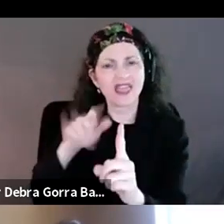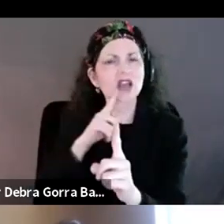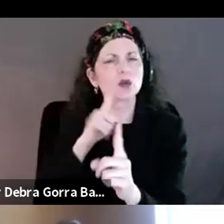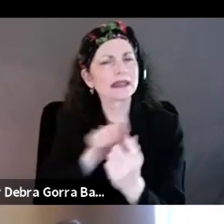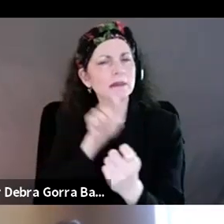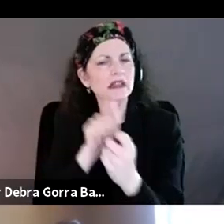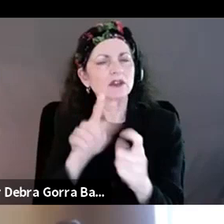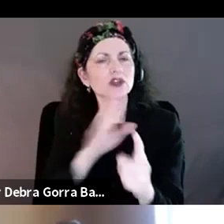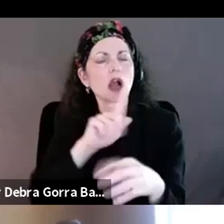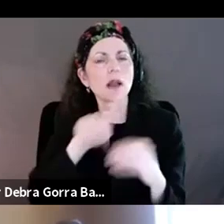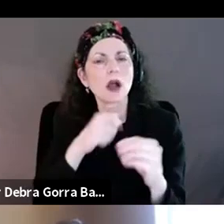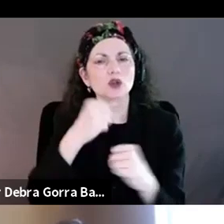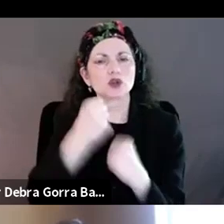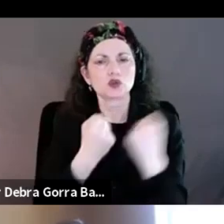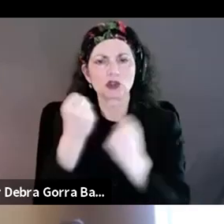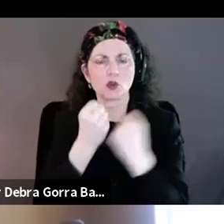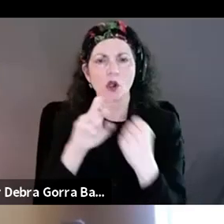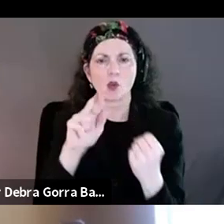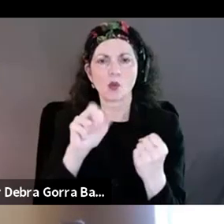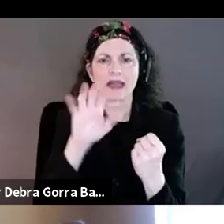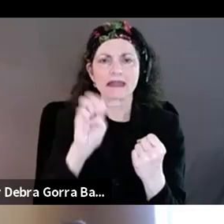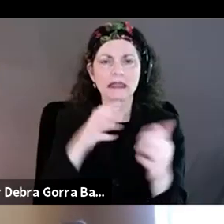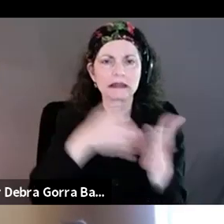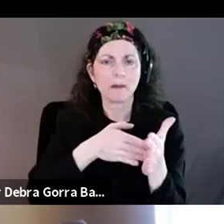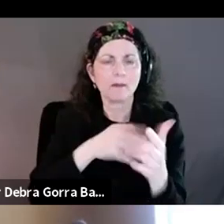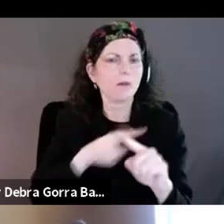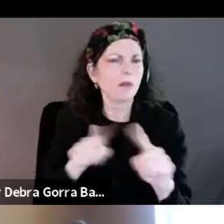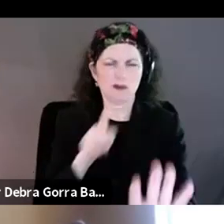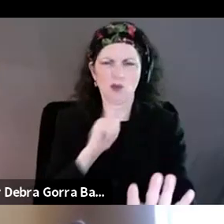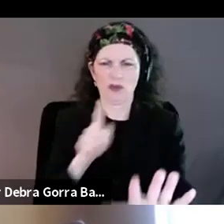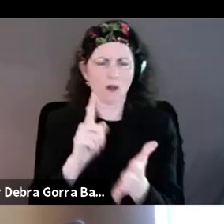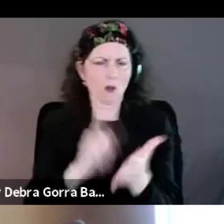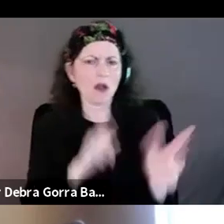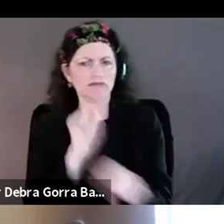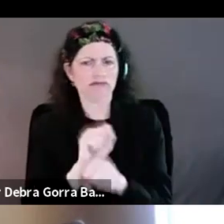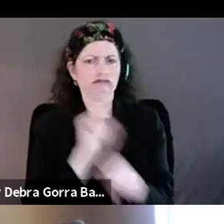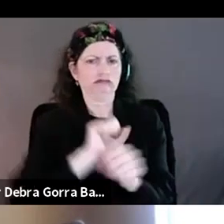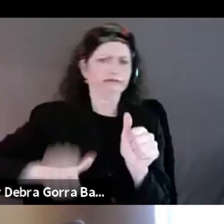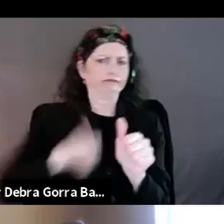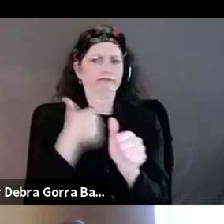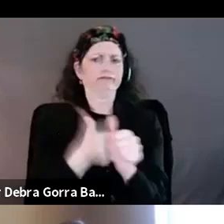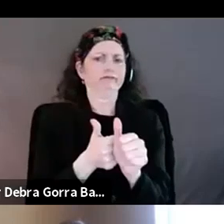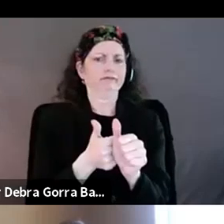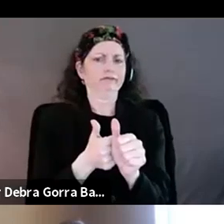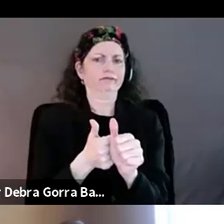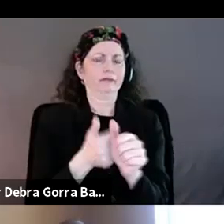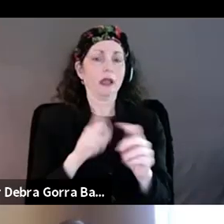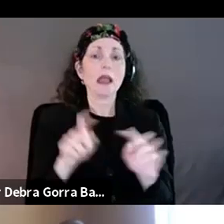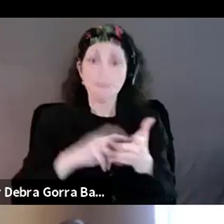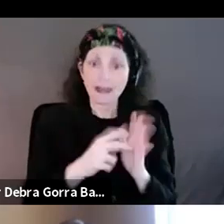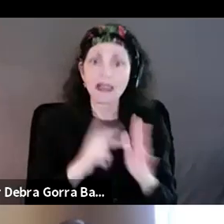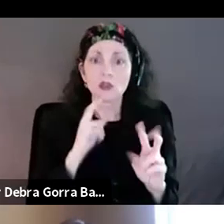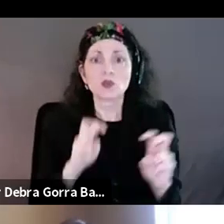in terms of ableism, you know, within our organizations. And so what it's actually sitting down with people that know,